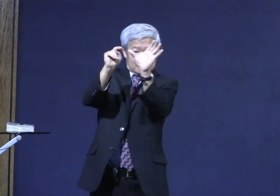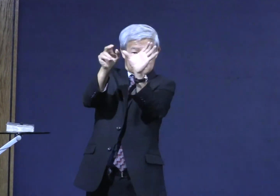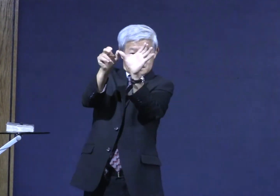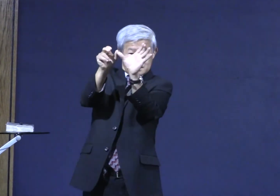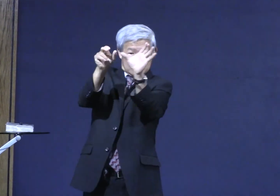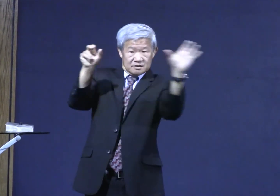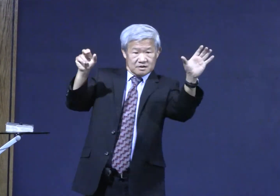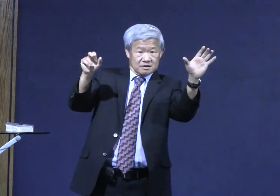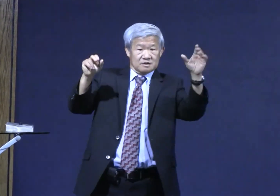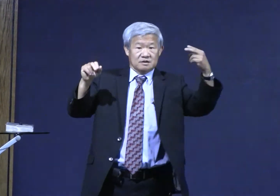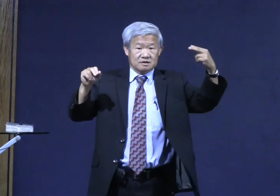Notice